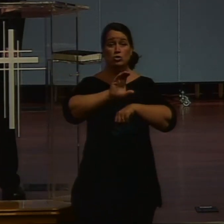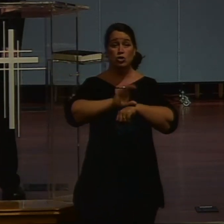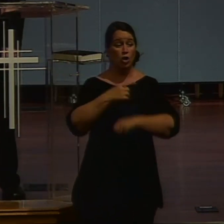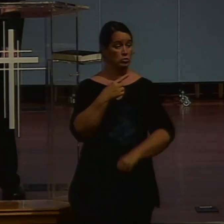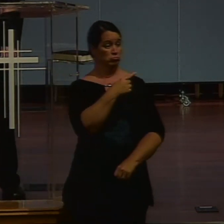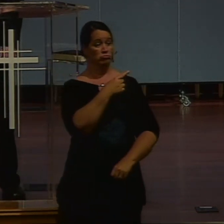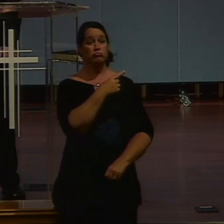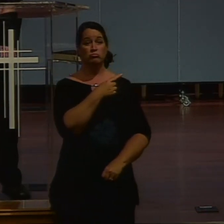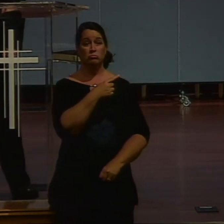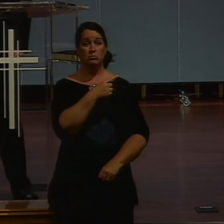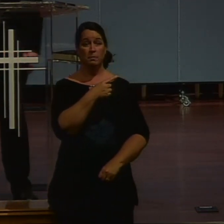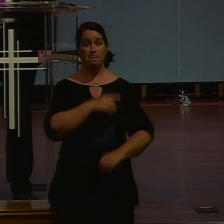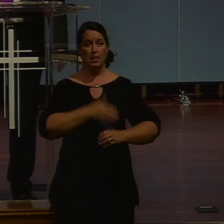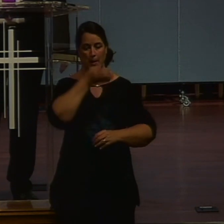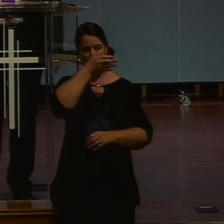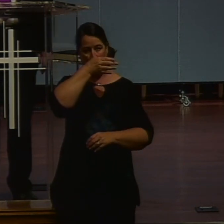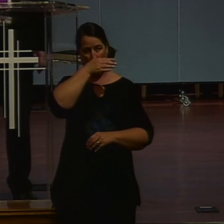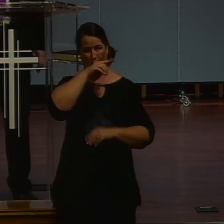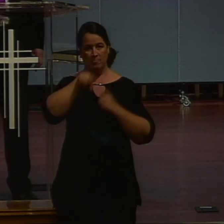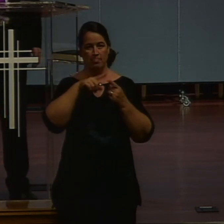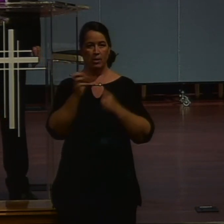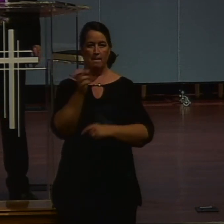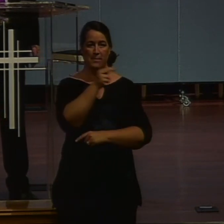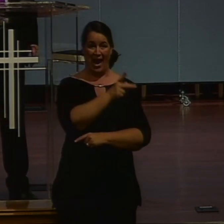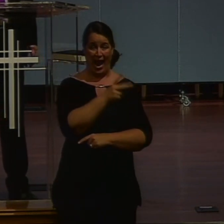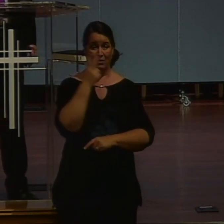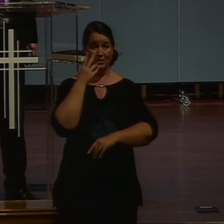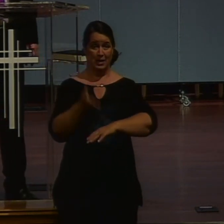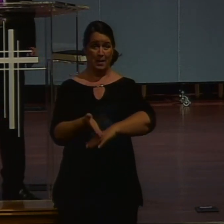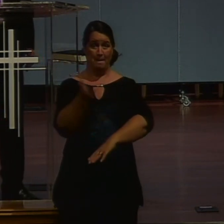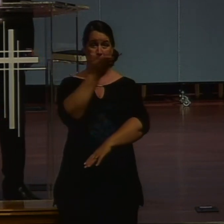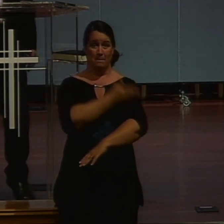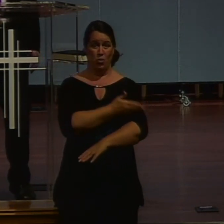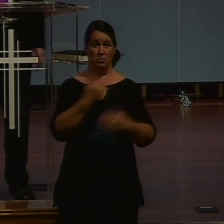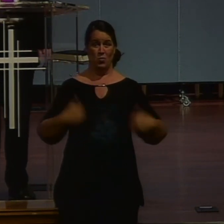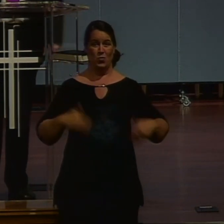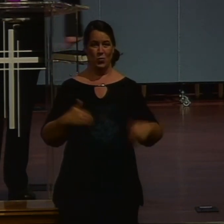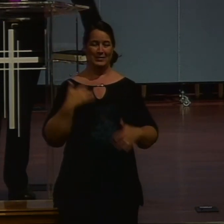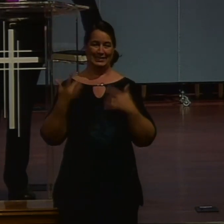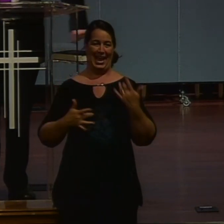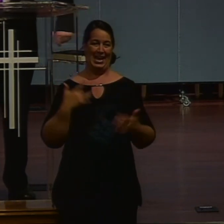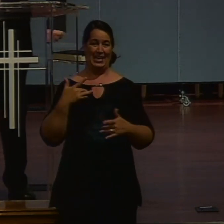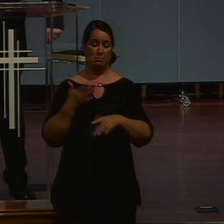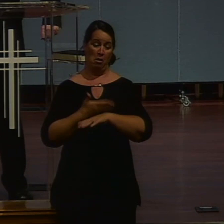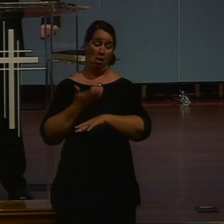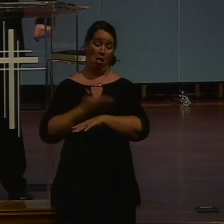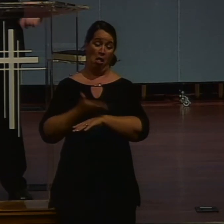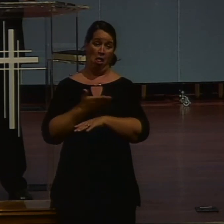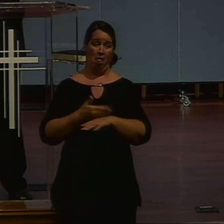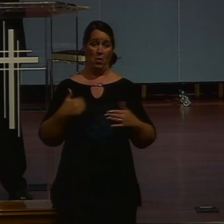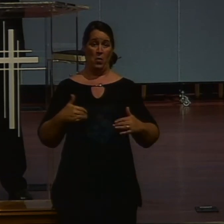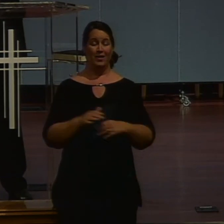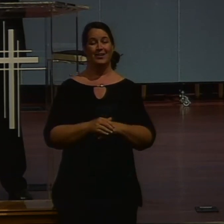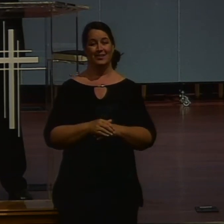adult center. By the way. When you come back. You're going to see some. Fantastic improvements. Just exciting. Take a walk through there.